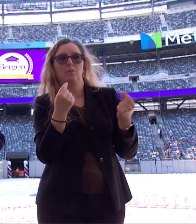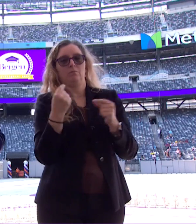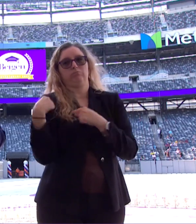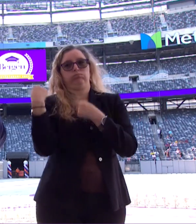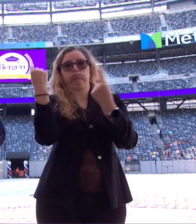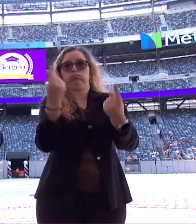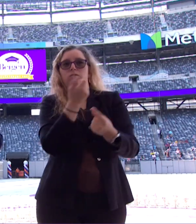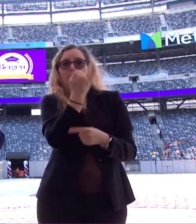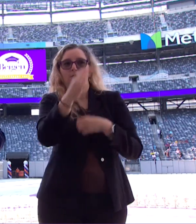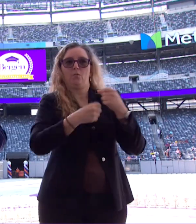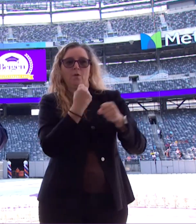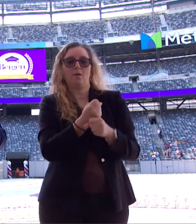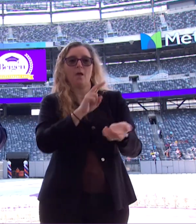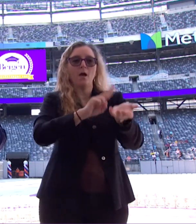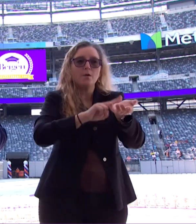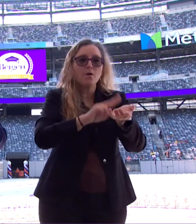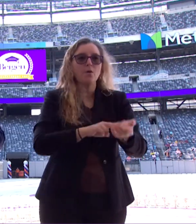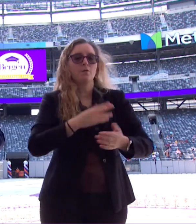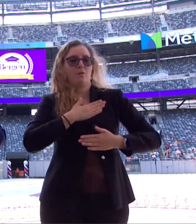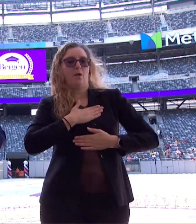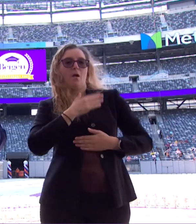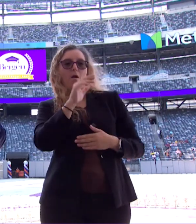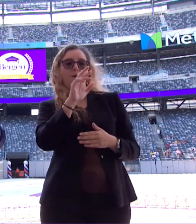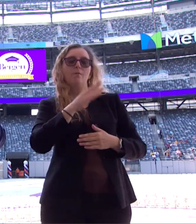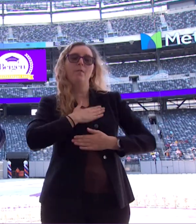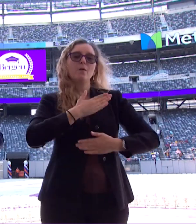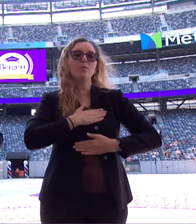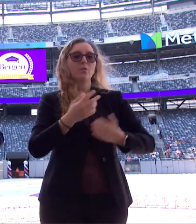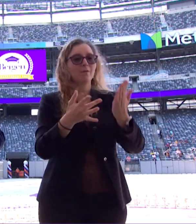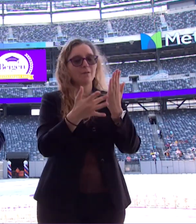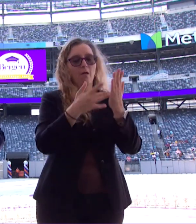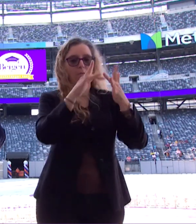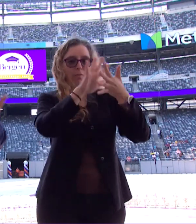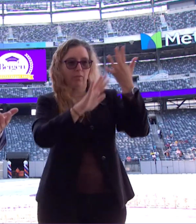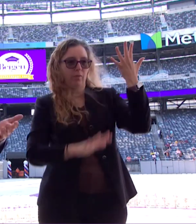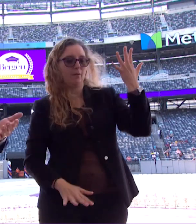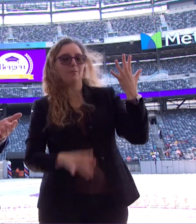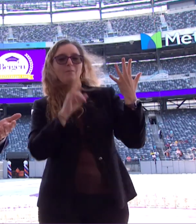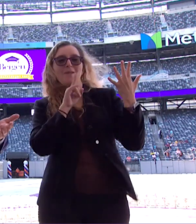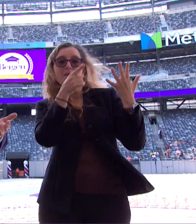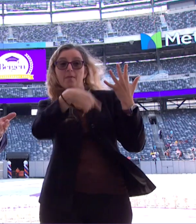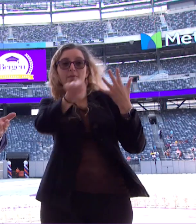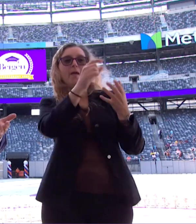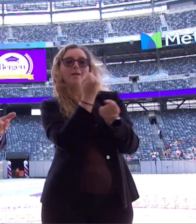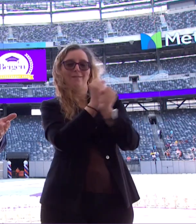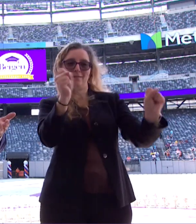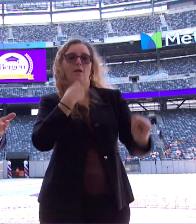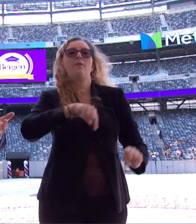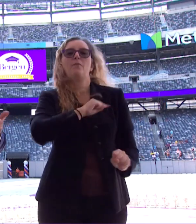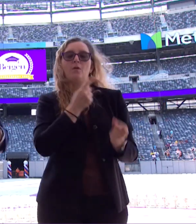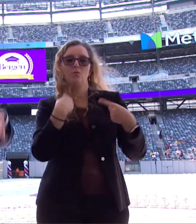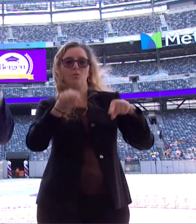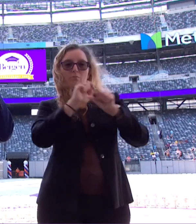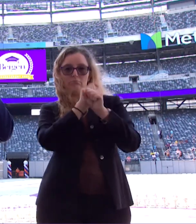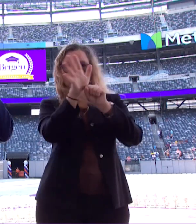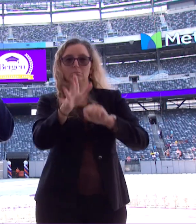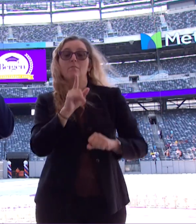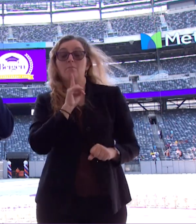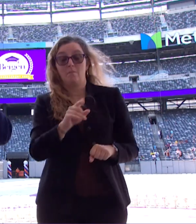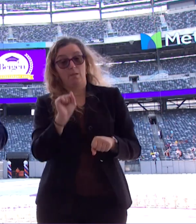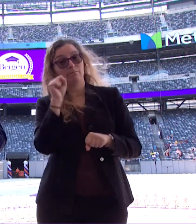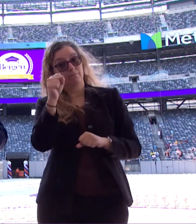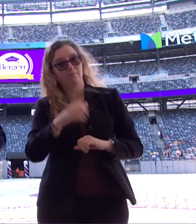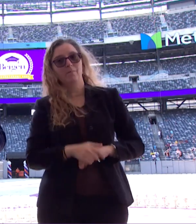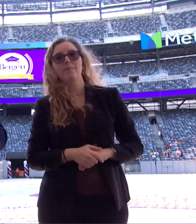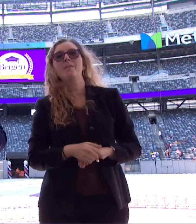last few years? Nurses and respiratory technologists and so on and so on. They bailed us all out during the pandemic, right? We will have